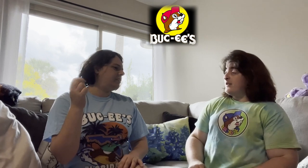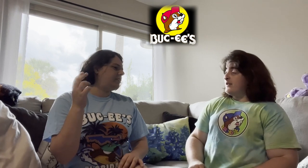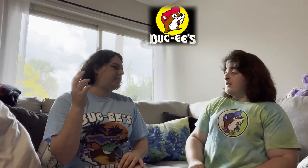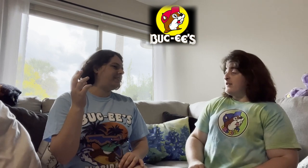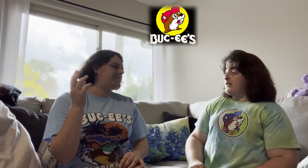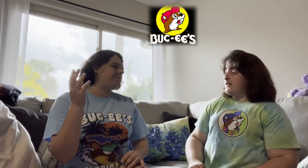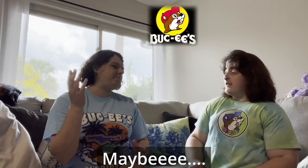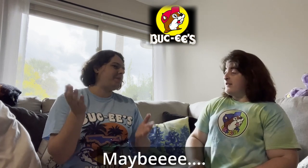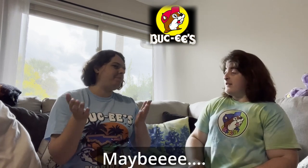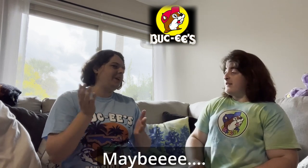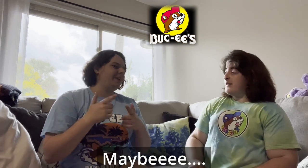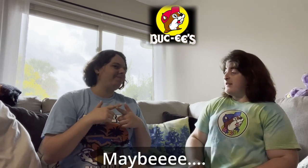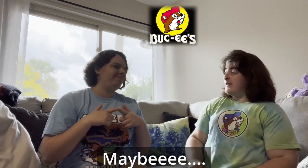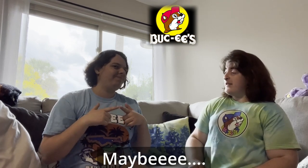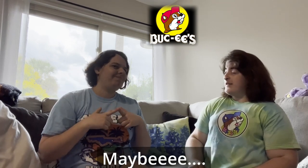Okay, okay. the...